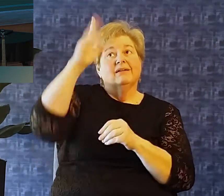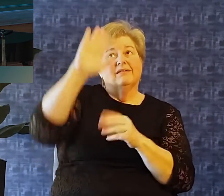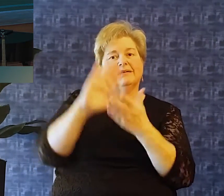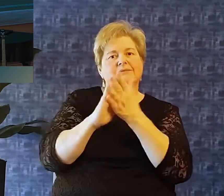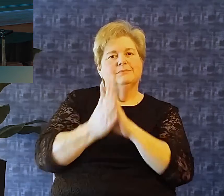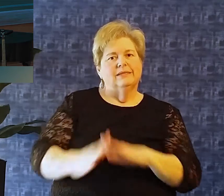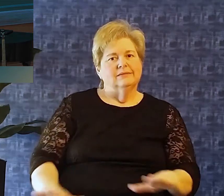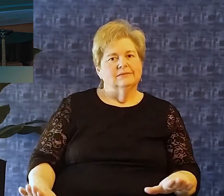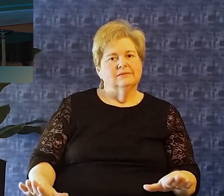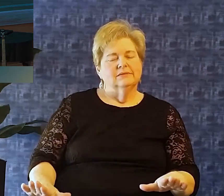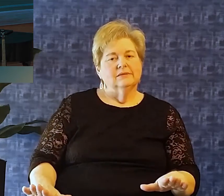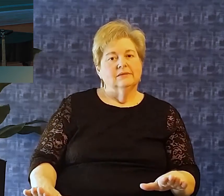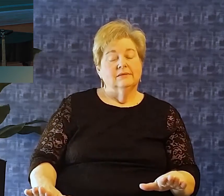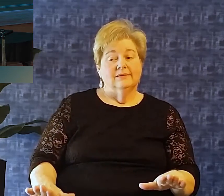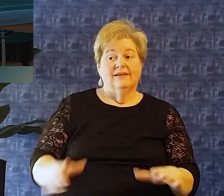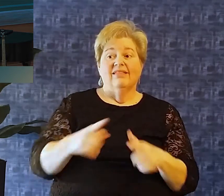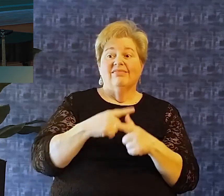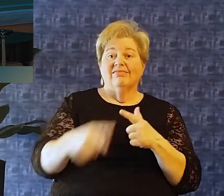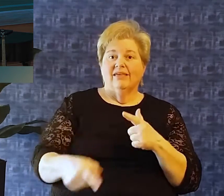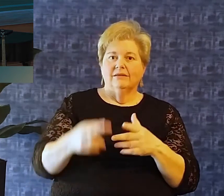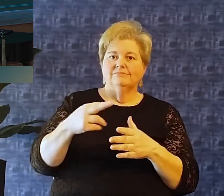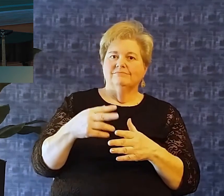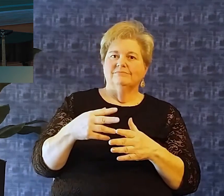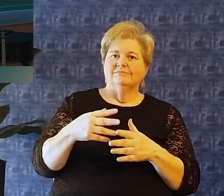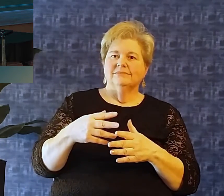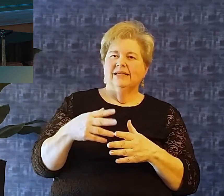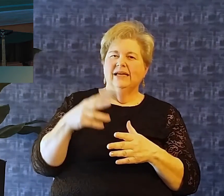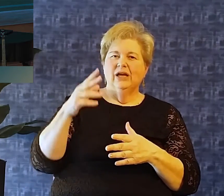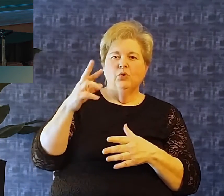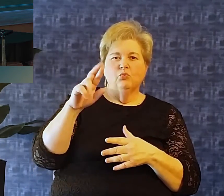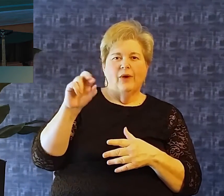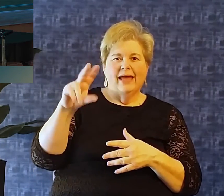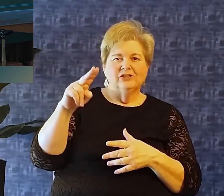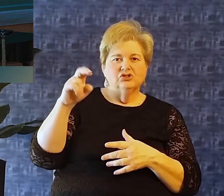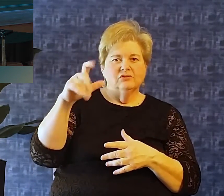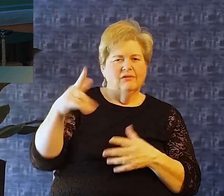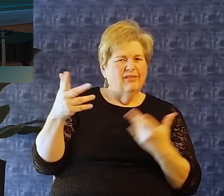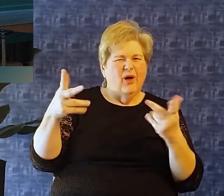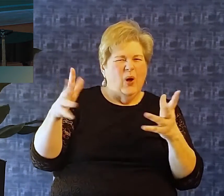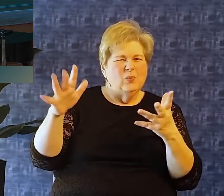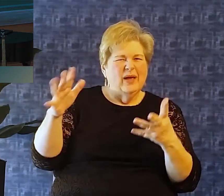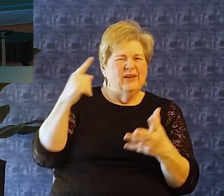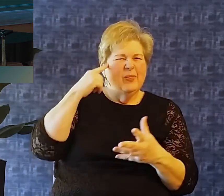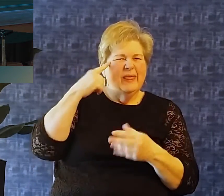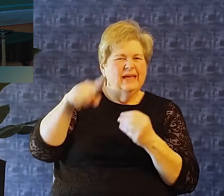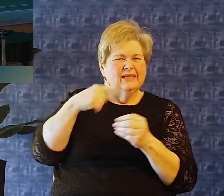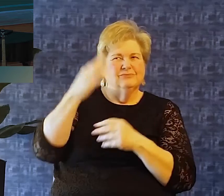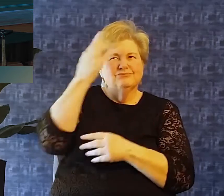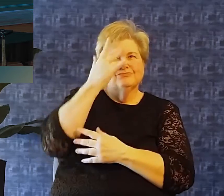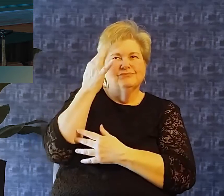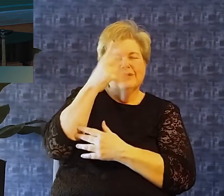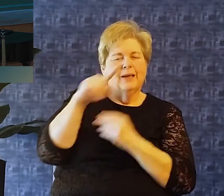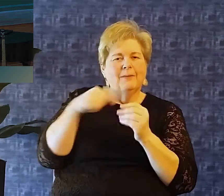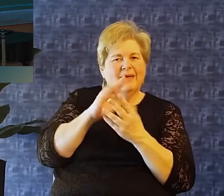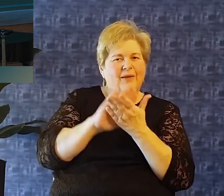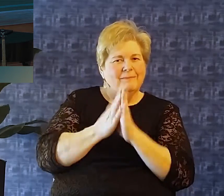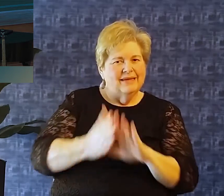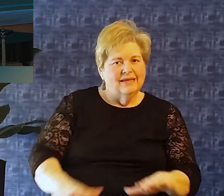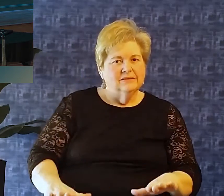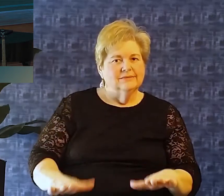peace And as it happened, she had already been thinking along those lines And she already had some ideas about that And so she's going to